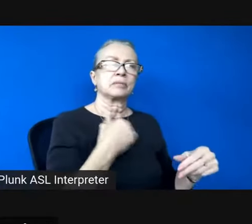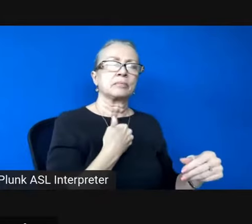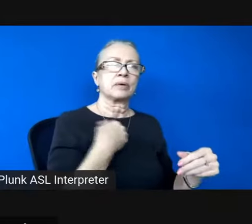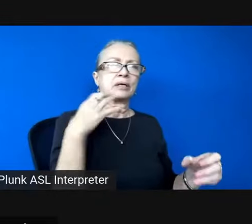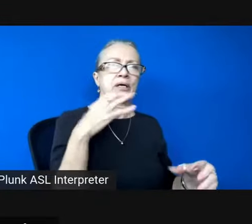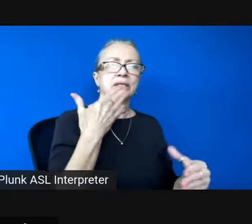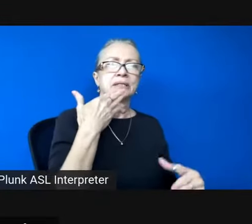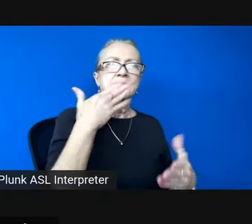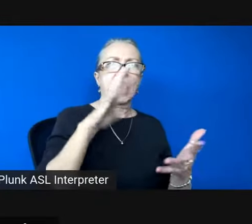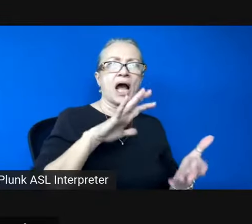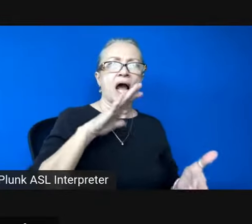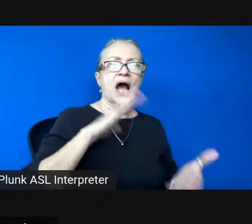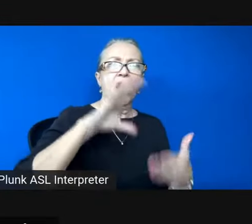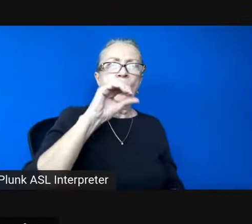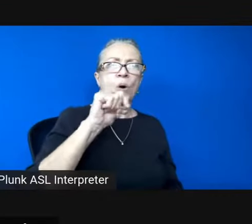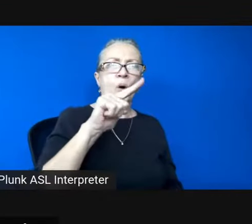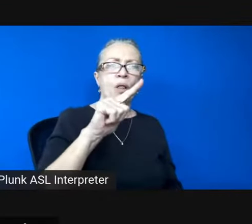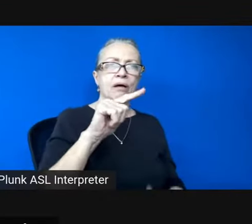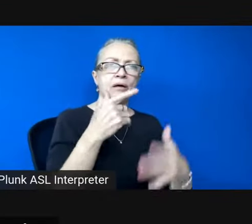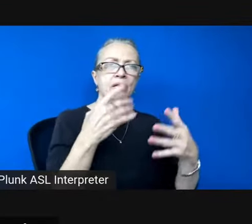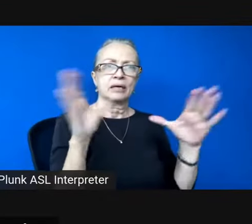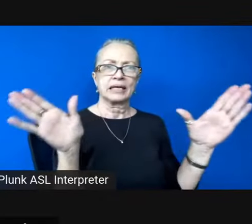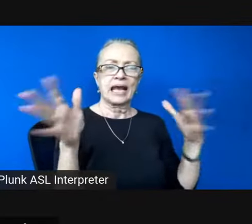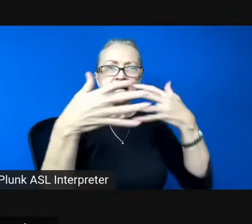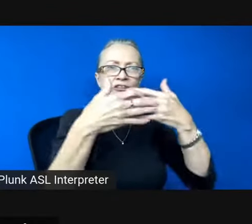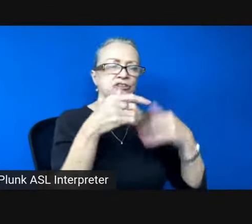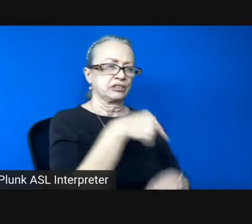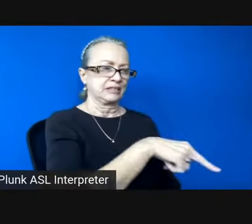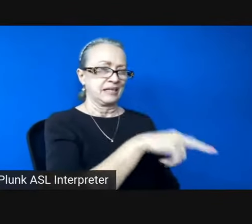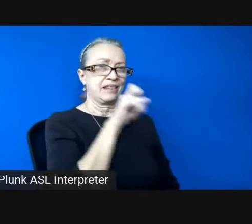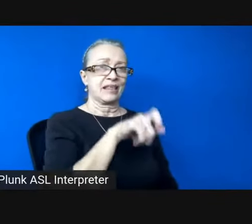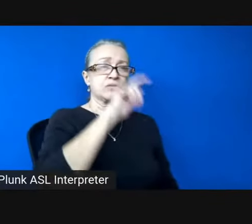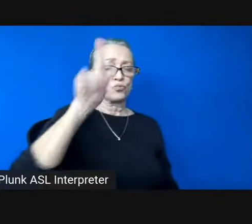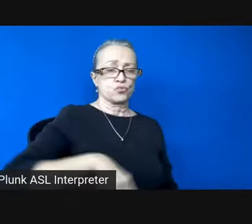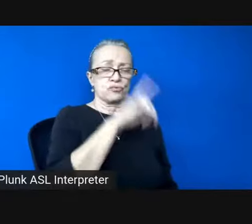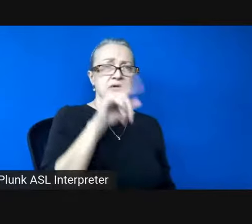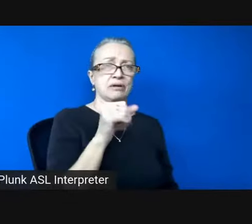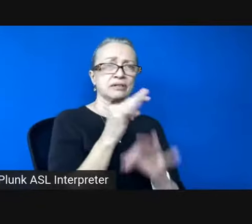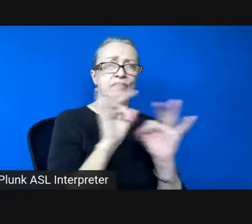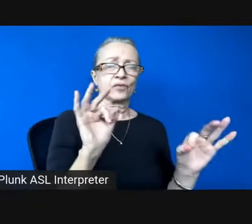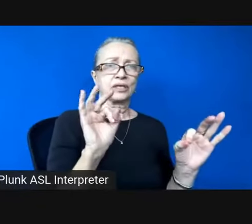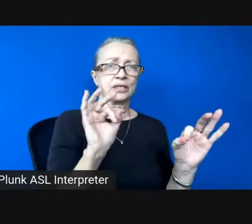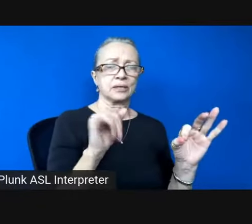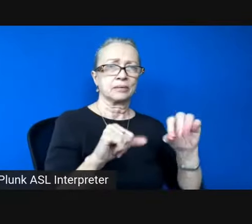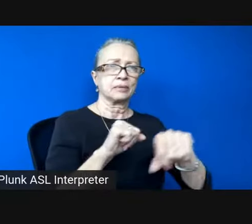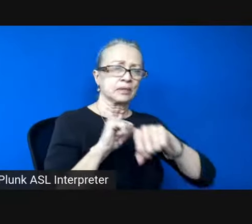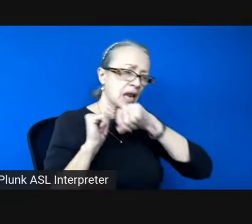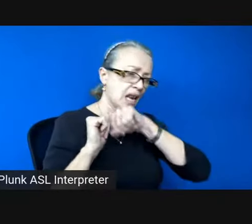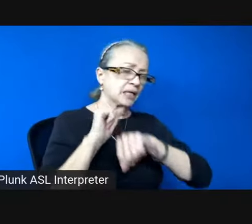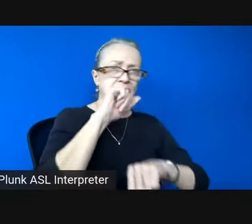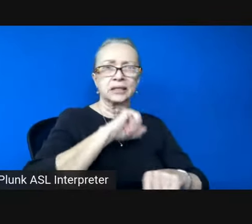this roulette freedom licking my raw wrists witch kill